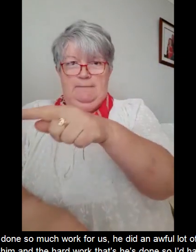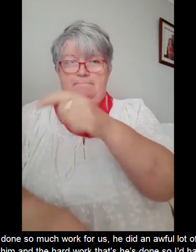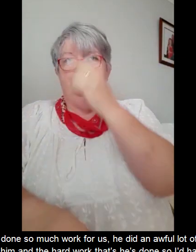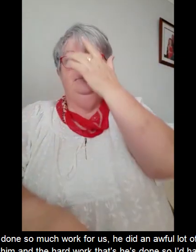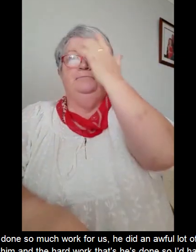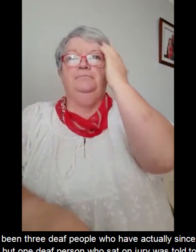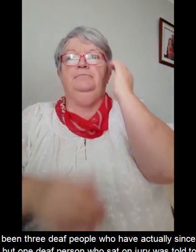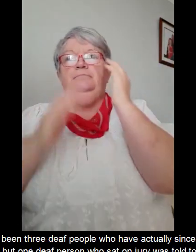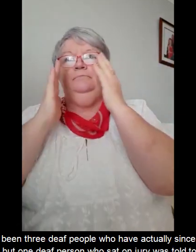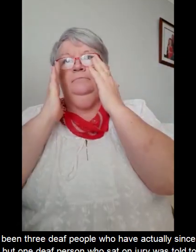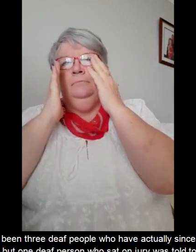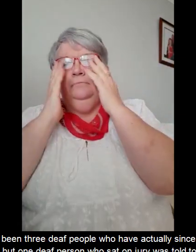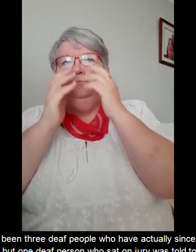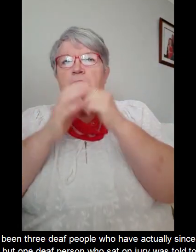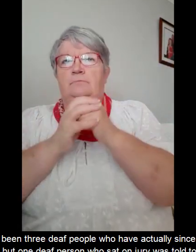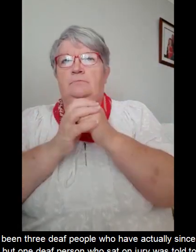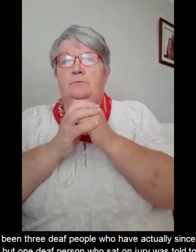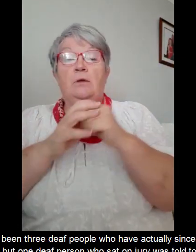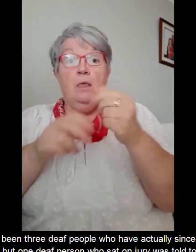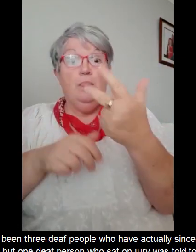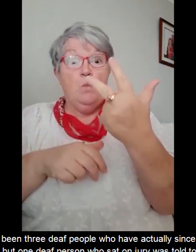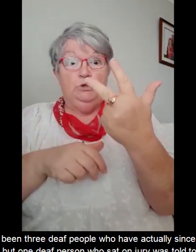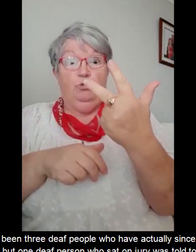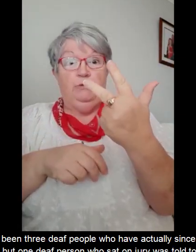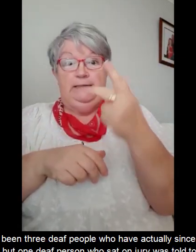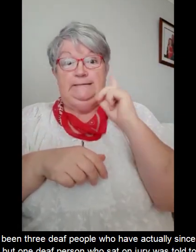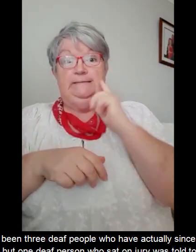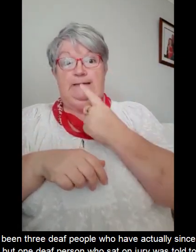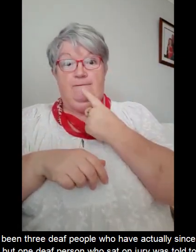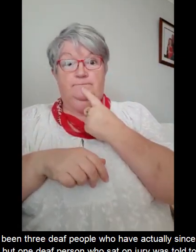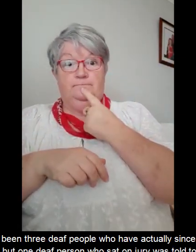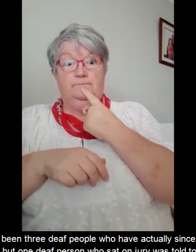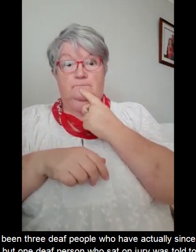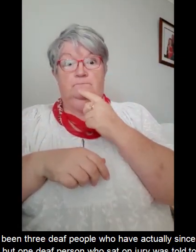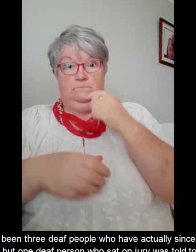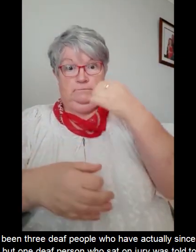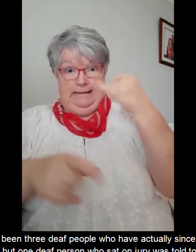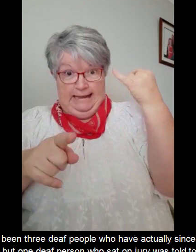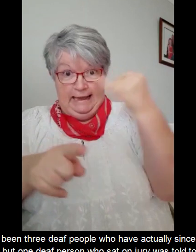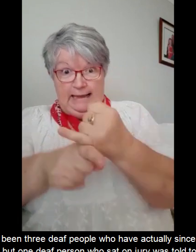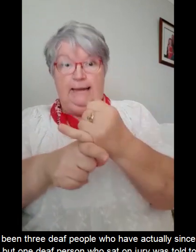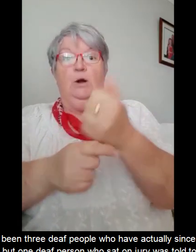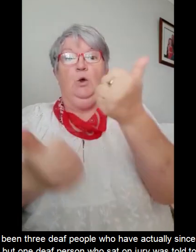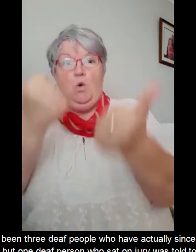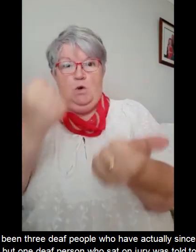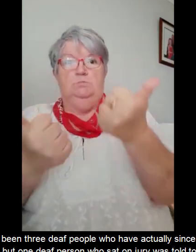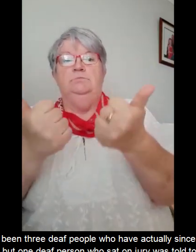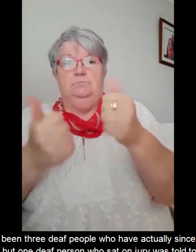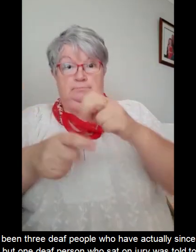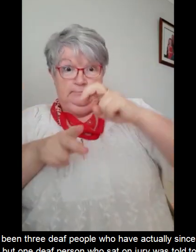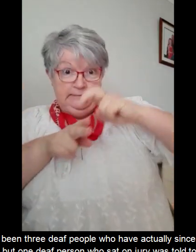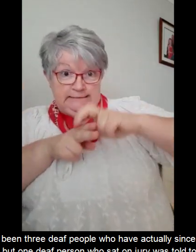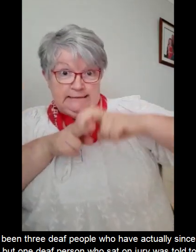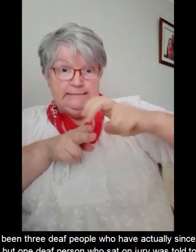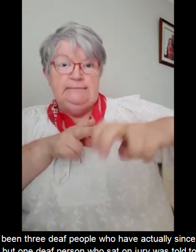There have been three deaf people who have actually since gotten in and sit on jury but one deaf person